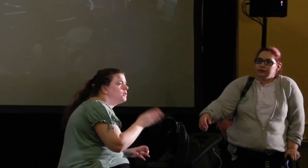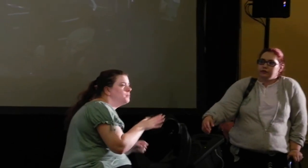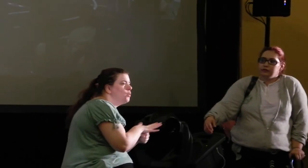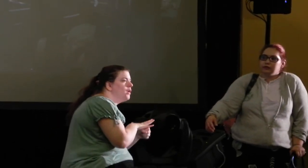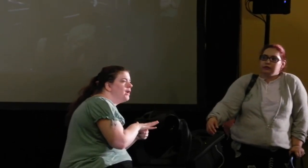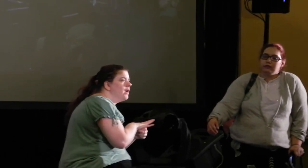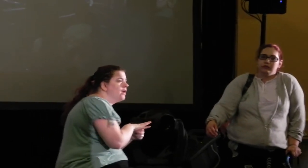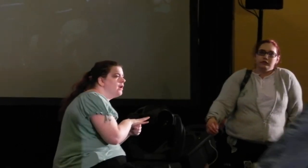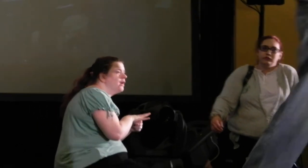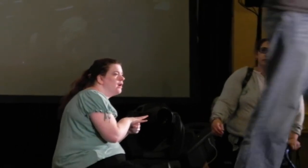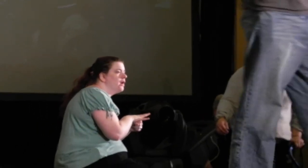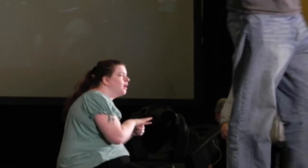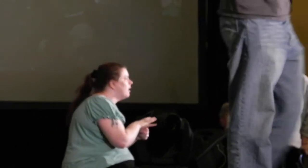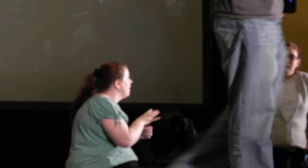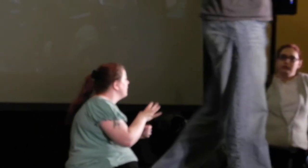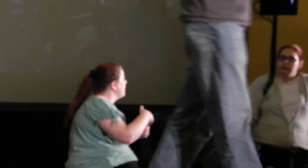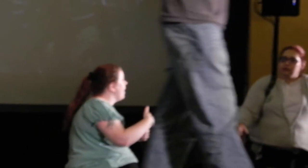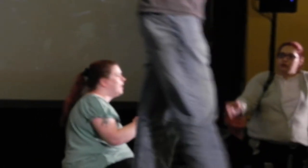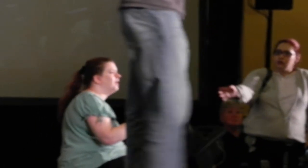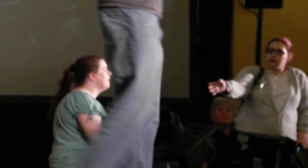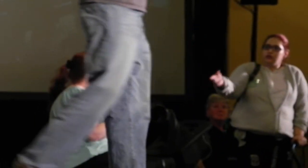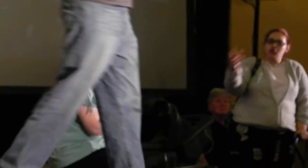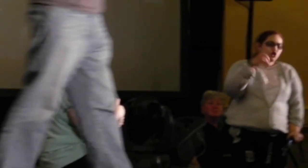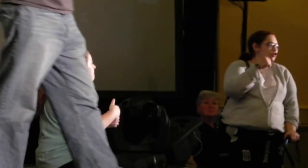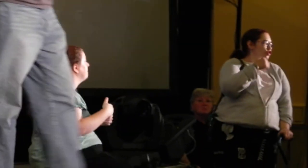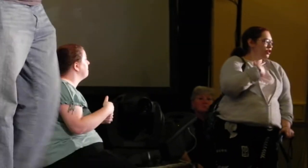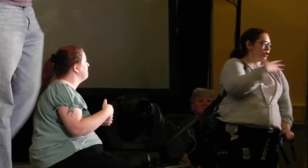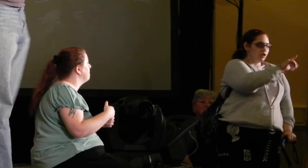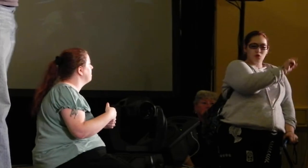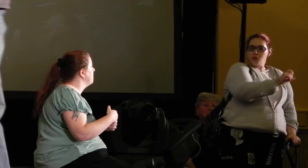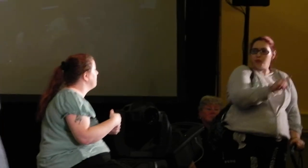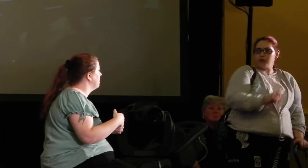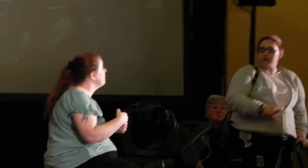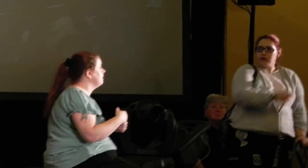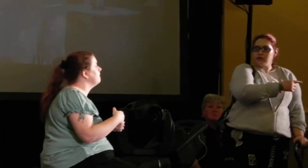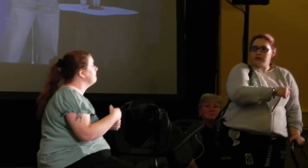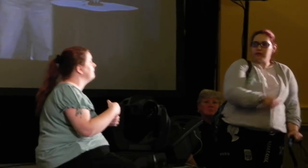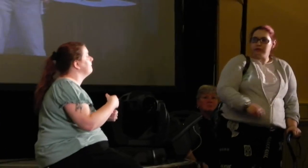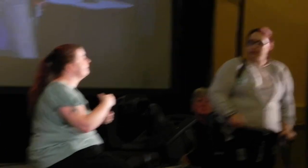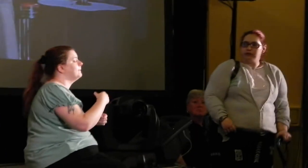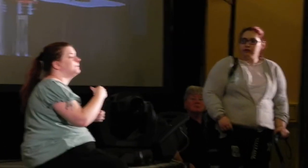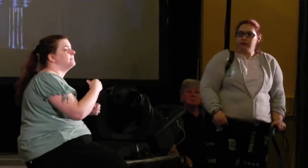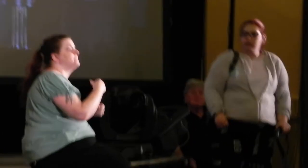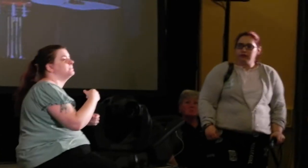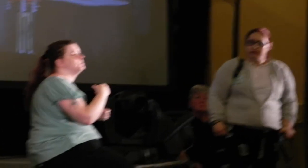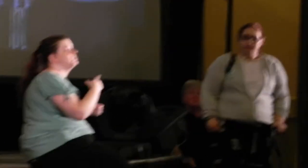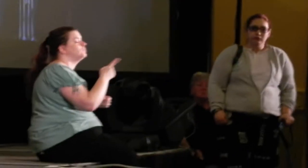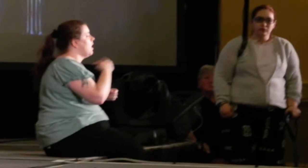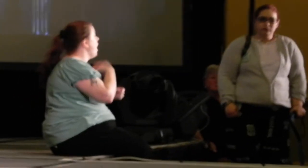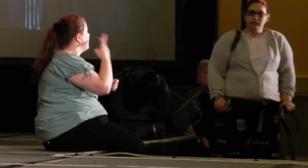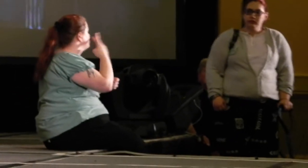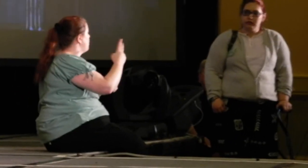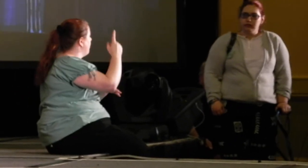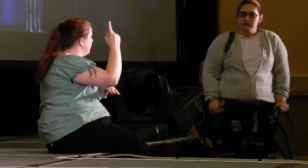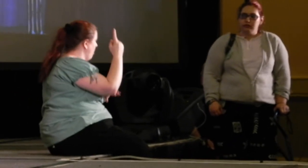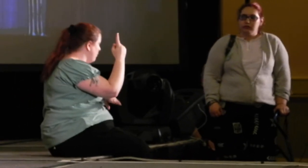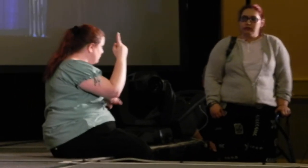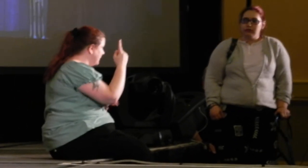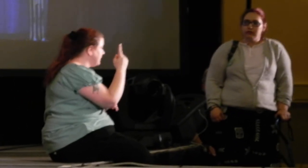You know, I got to do it the last time I was here. So I got to see the monument. I got to go to the